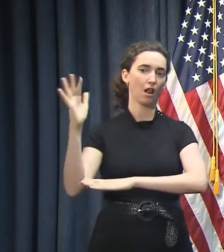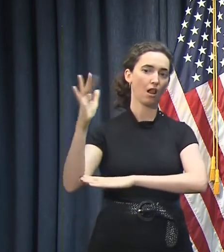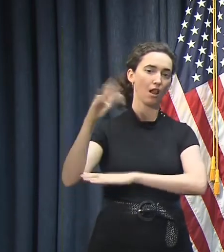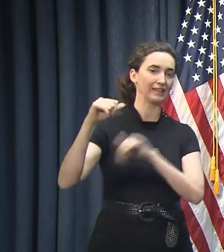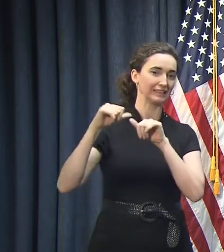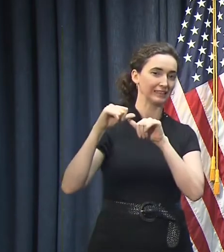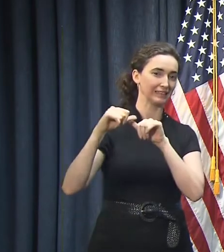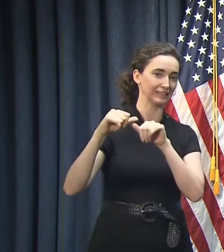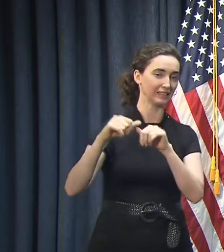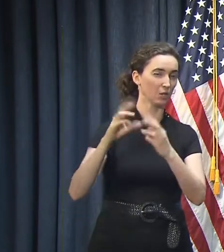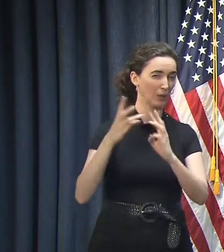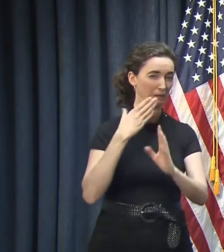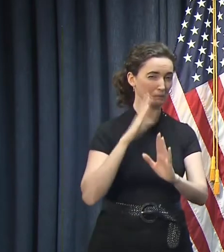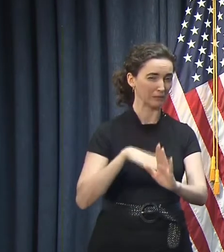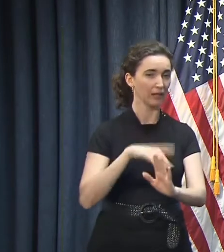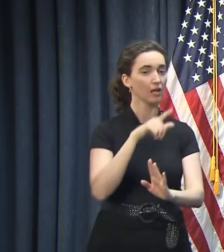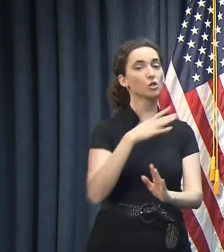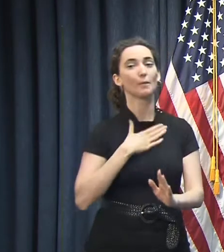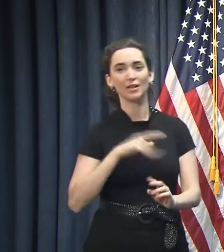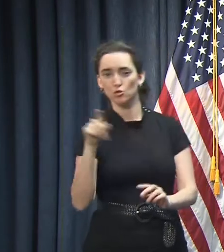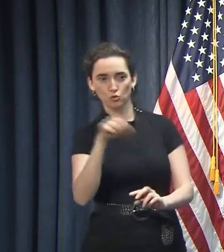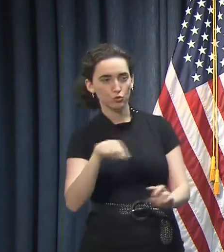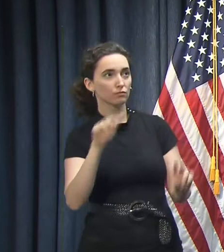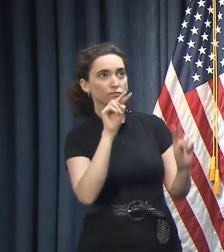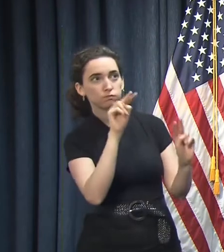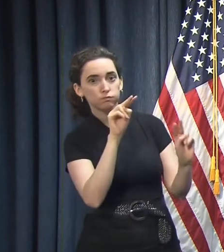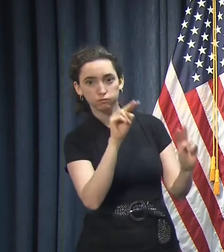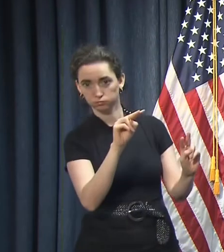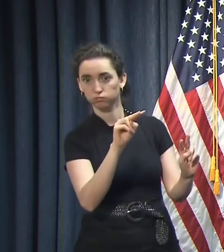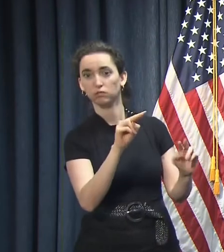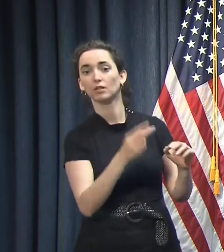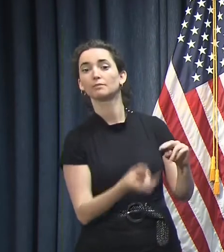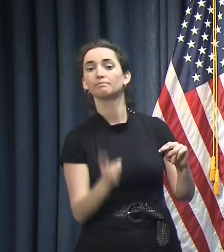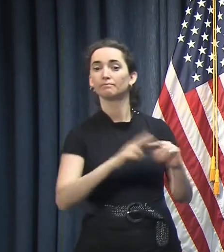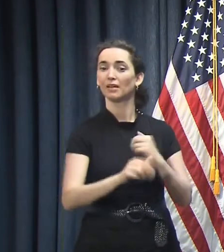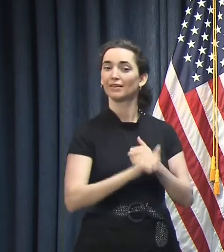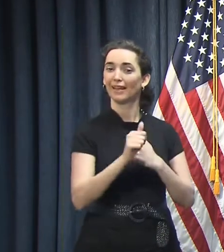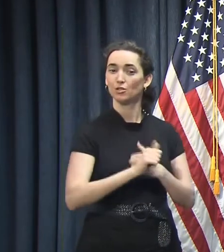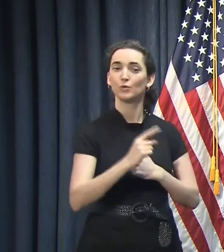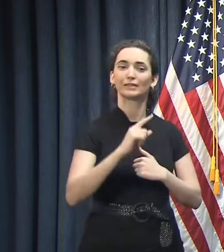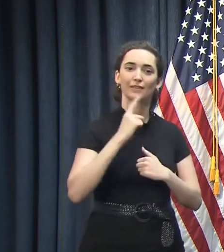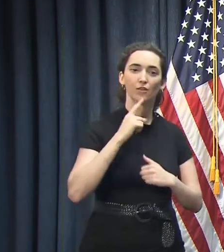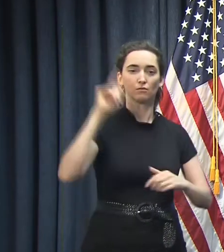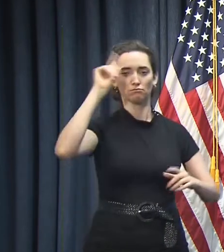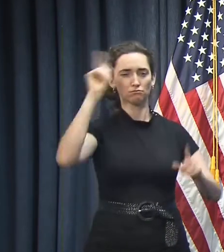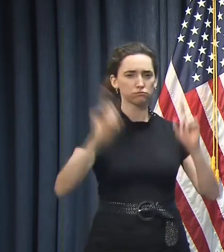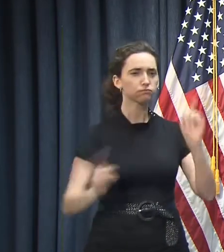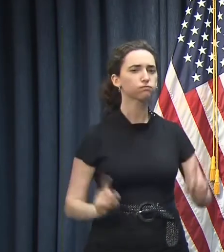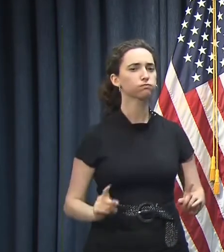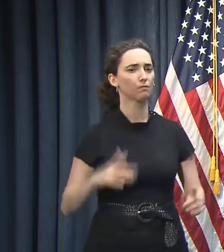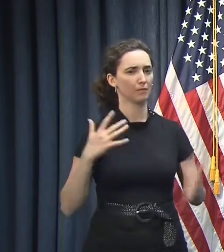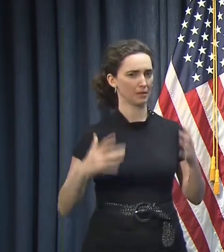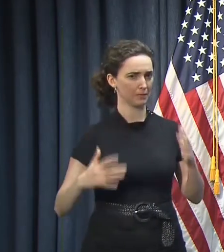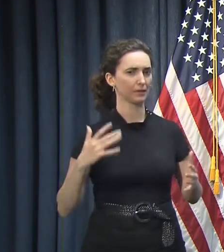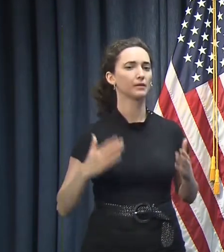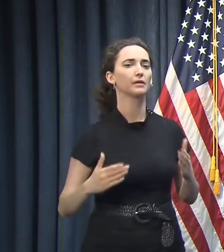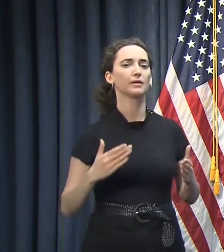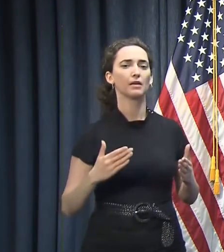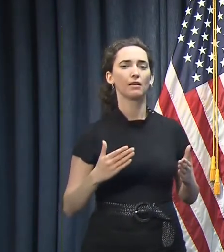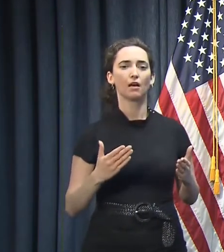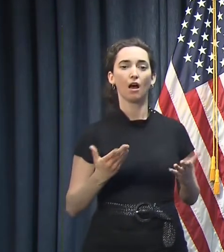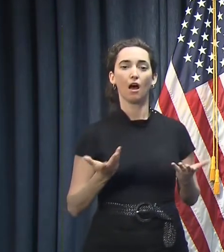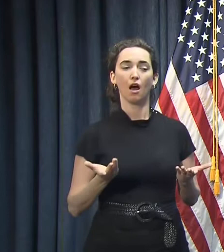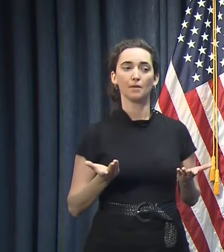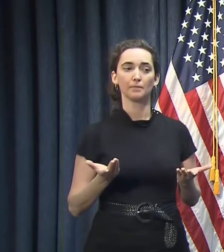watch for that. It's enhanced risk of severe weather, thunderstorms, some